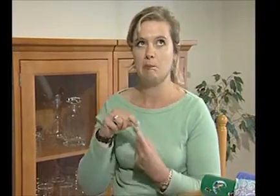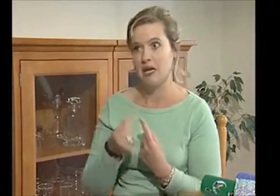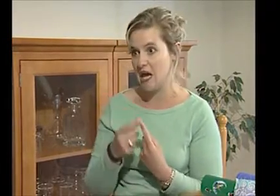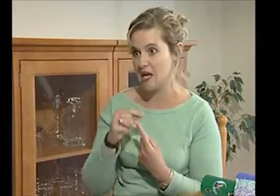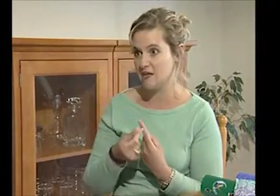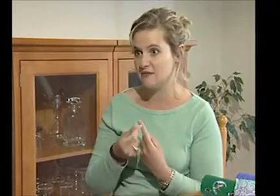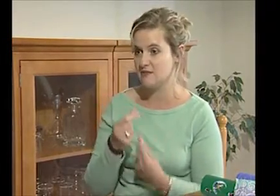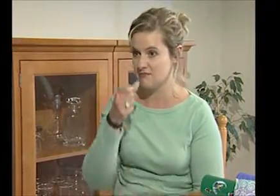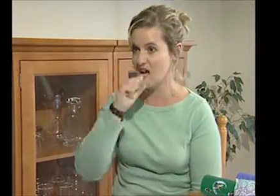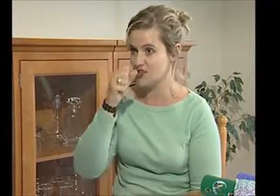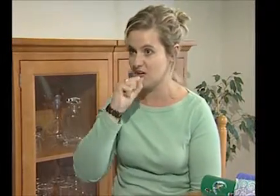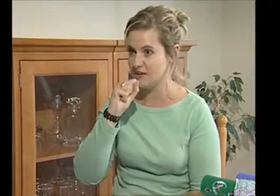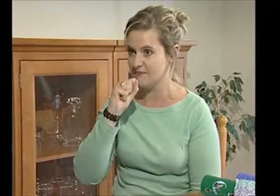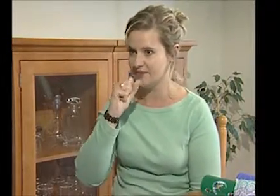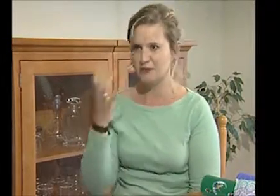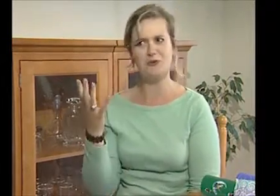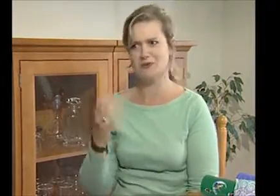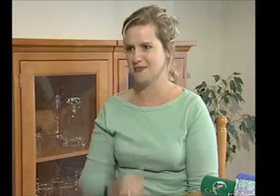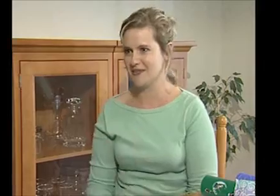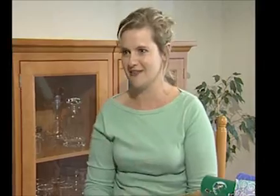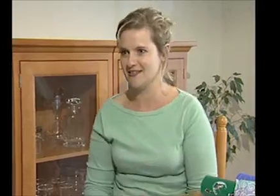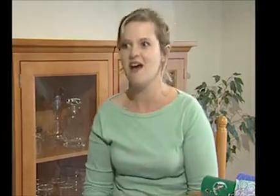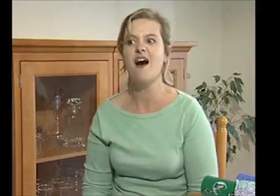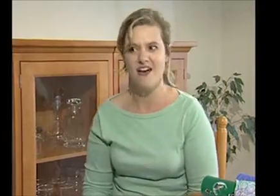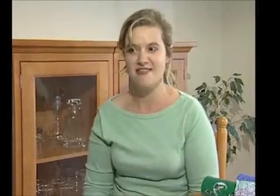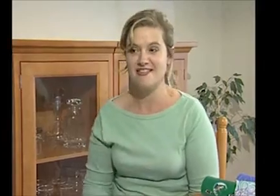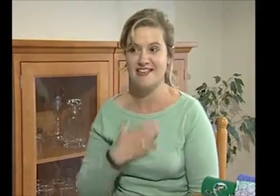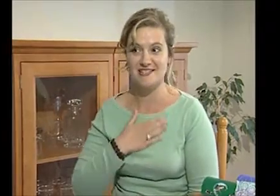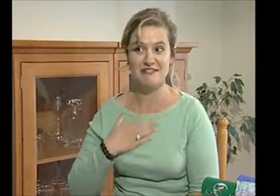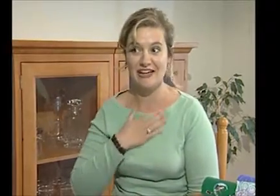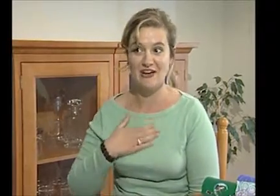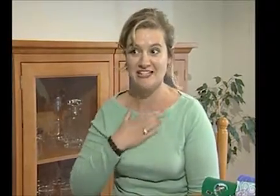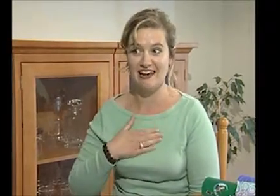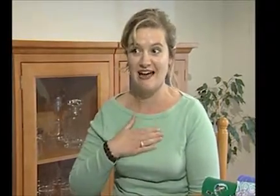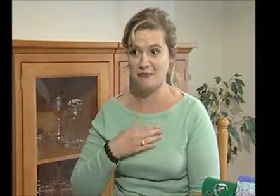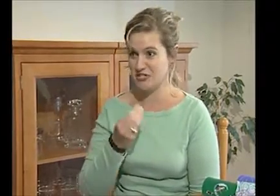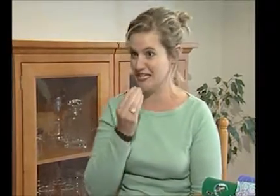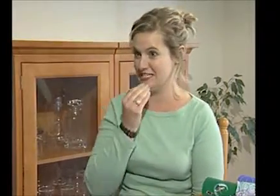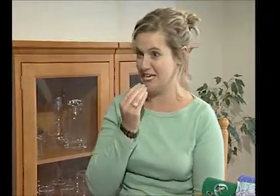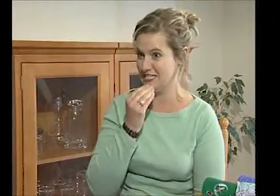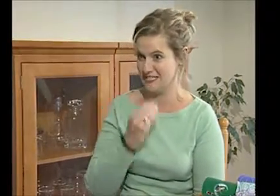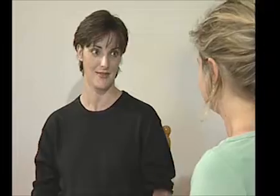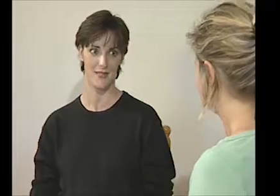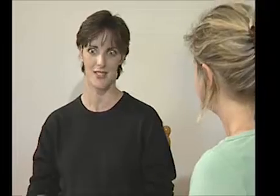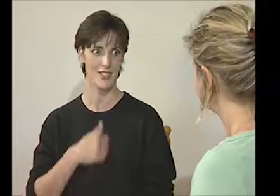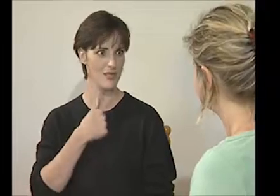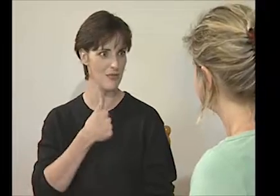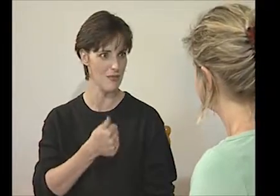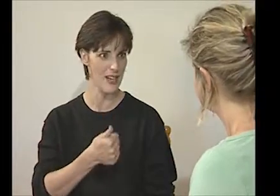bananas, ice cream. All sorts of things. I think the kids are really going to like pretending to eat it. Oh, sounds great.